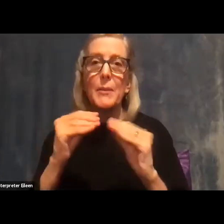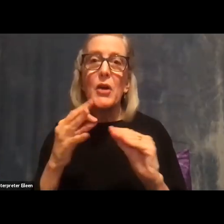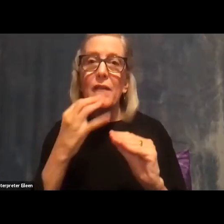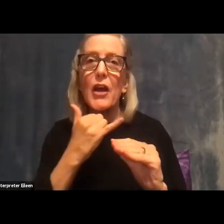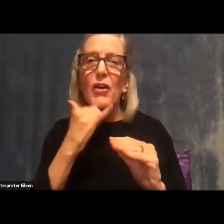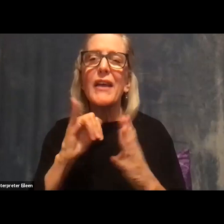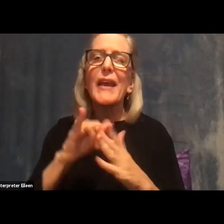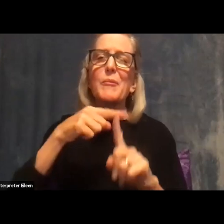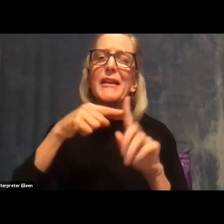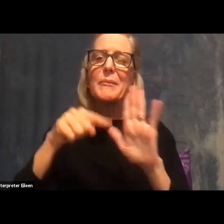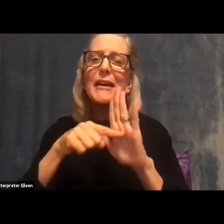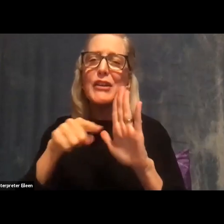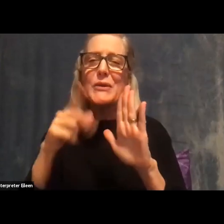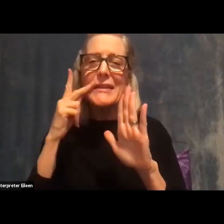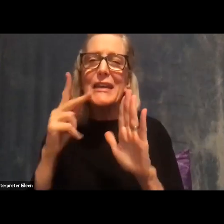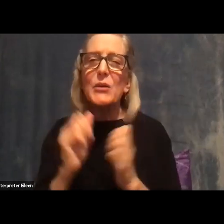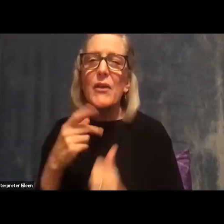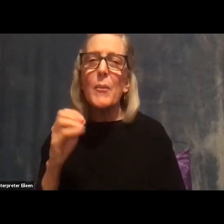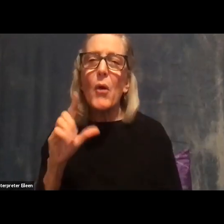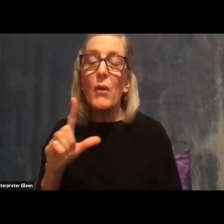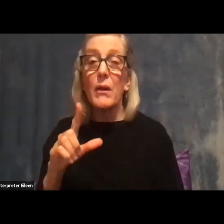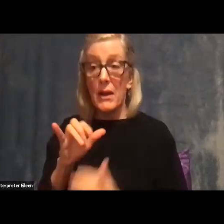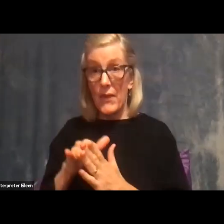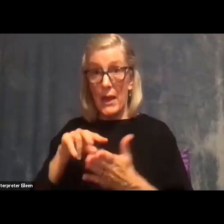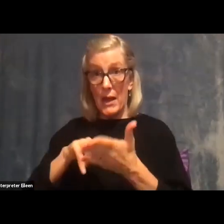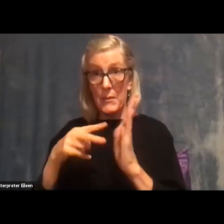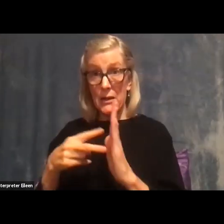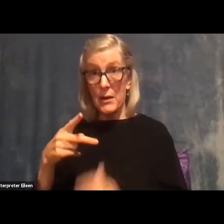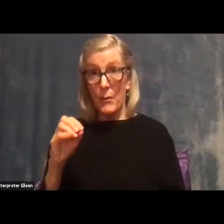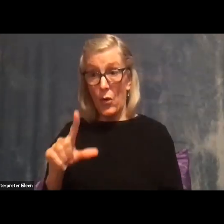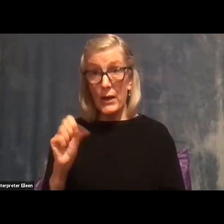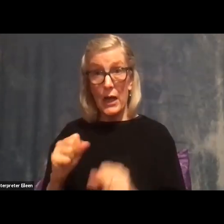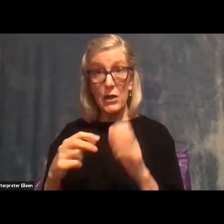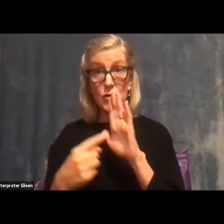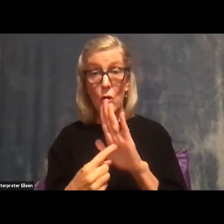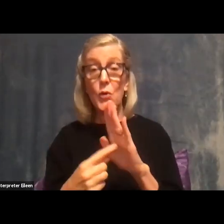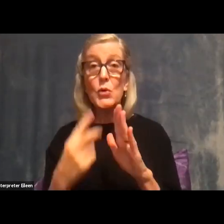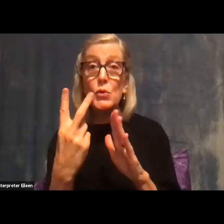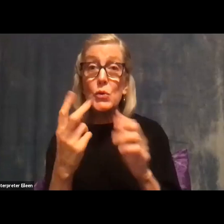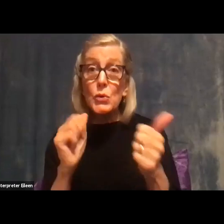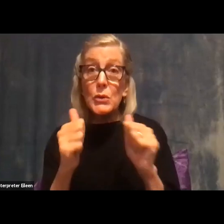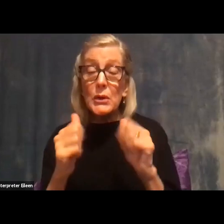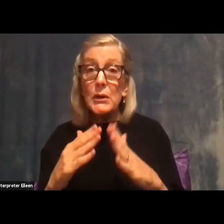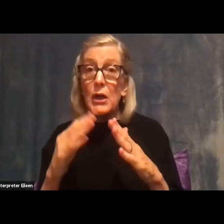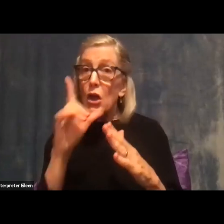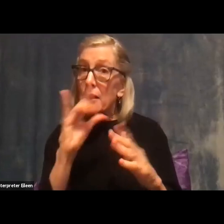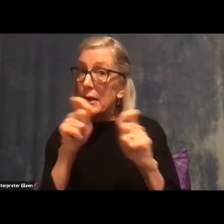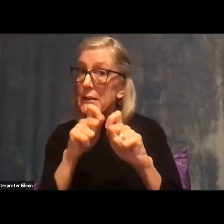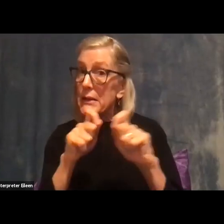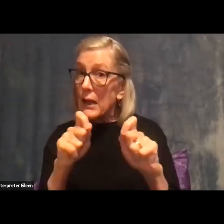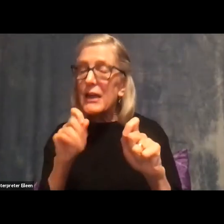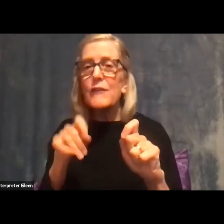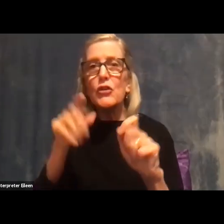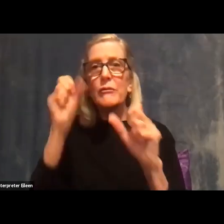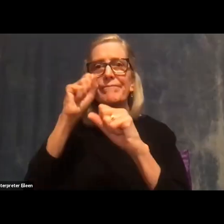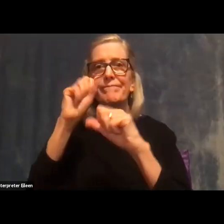with polling results. And that will mean that a poll could show candidates basically tied if you take that margin of error into consideration. So that would be one to